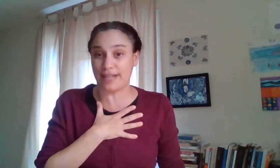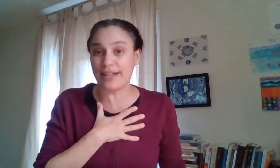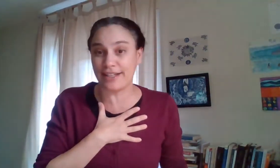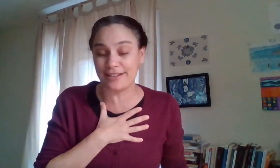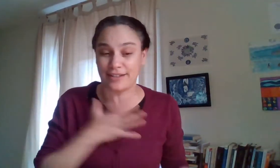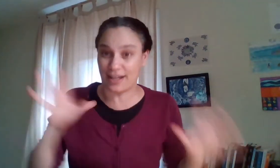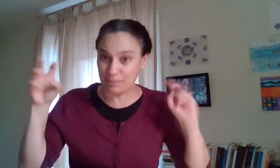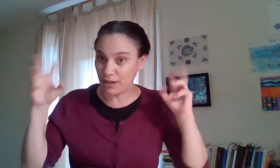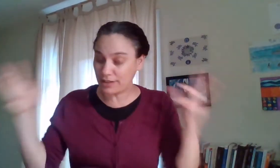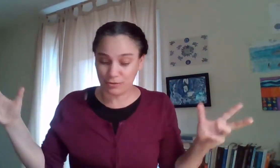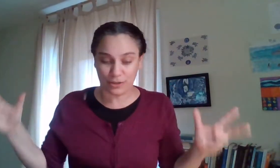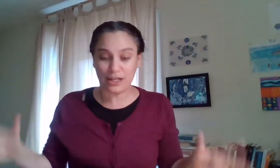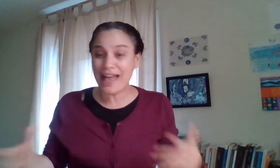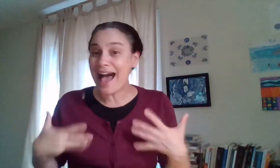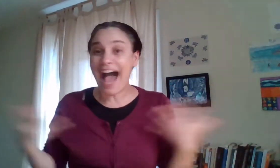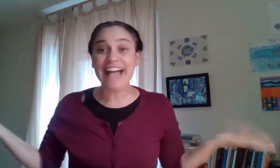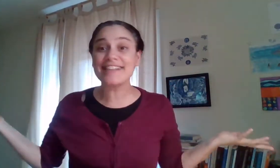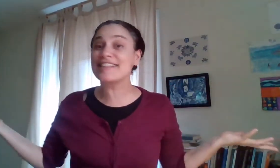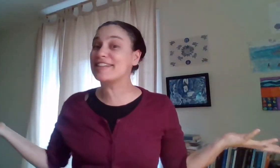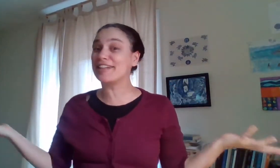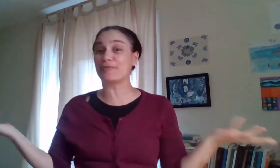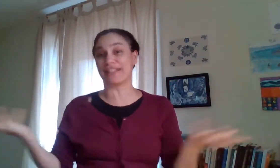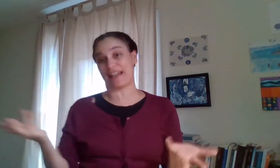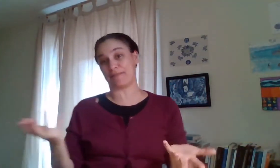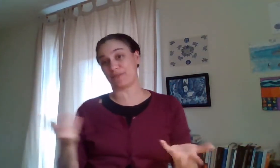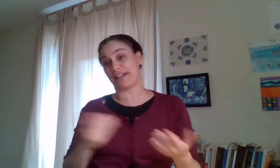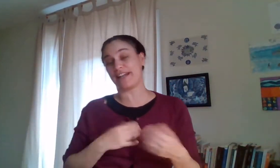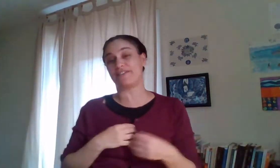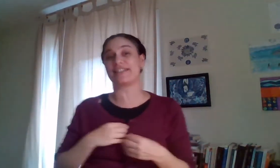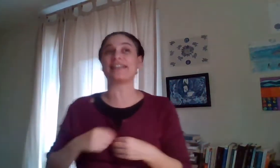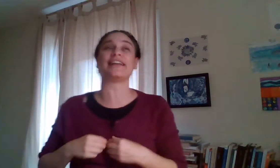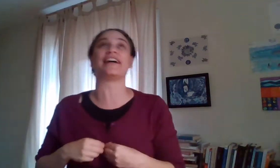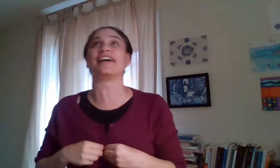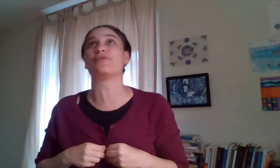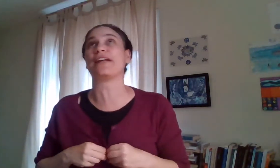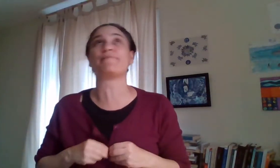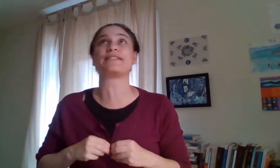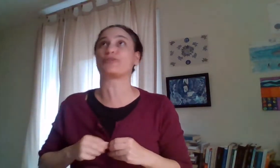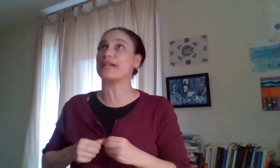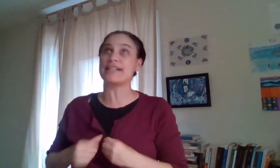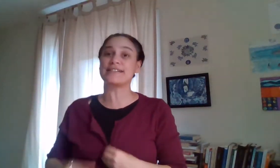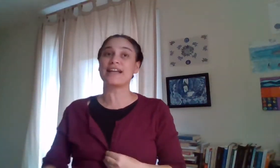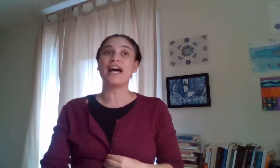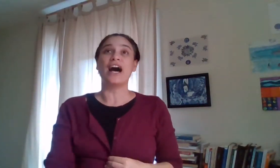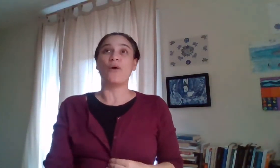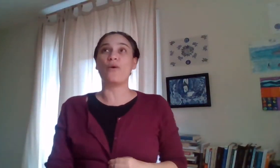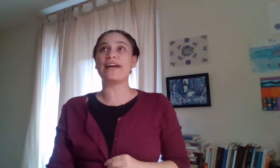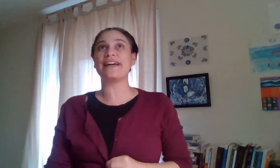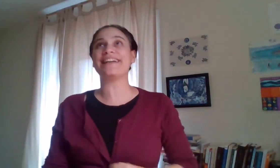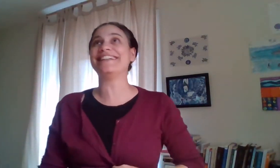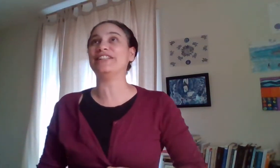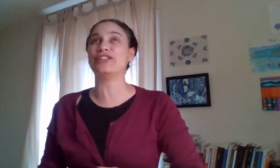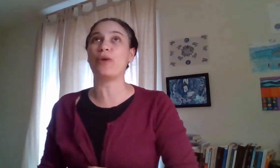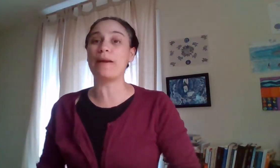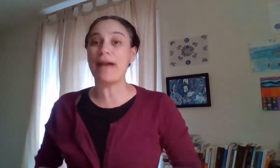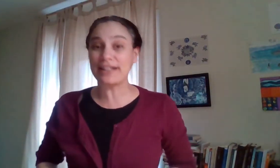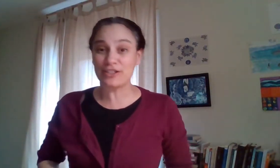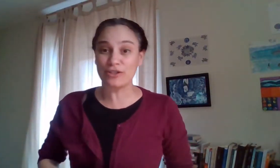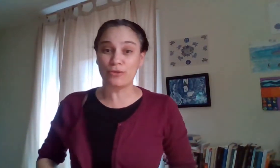decade the unblocking work i still relapse when i have a deadline when i'm stressed when you know my back is to the